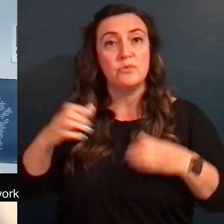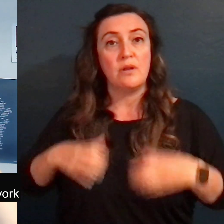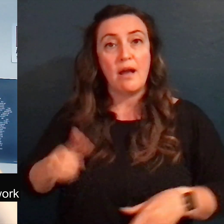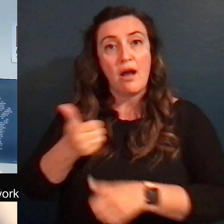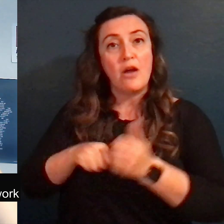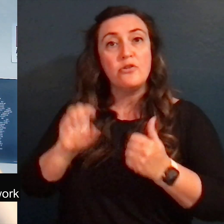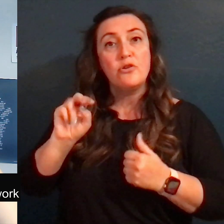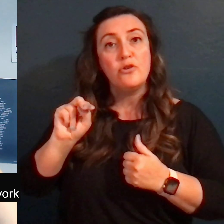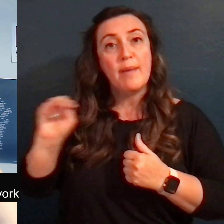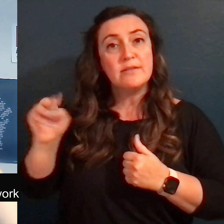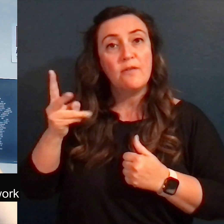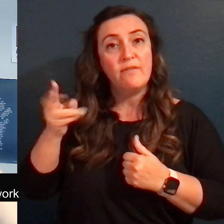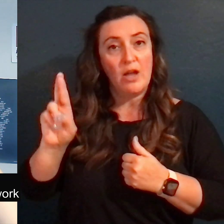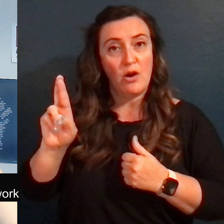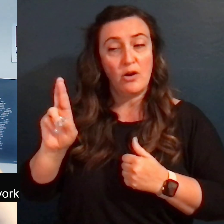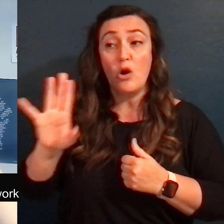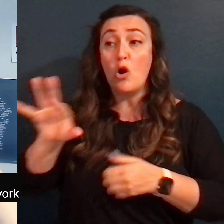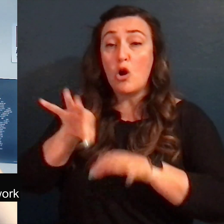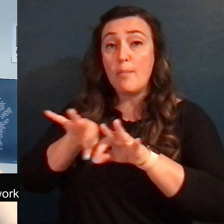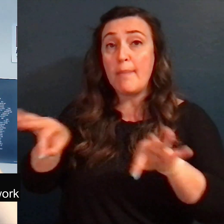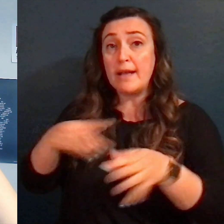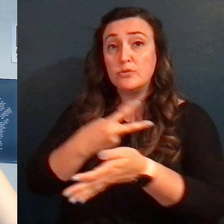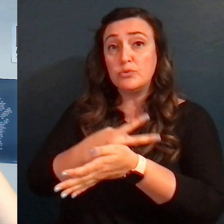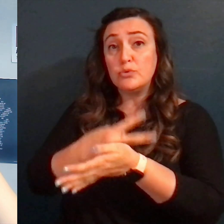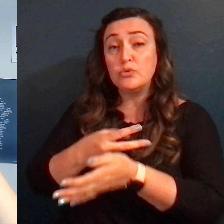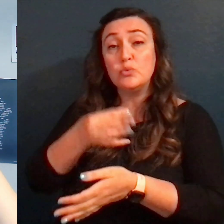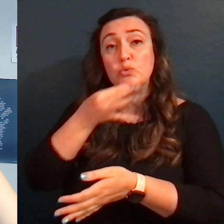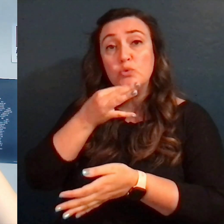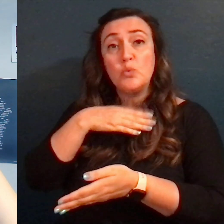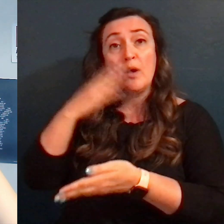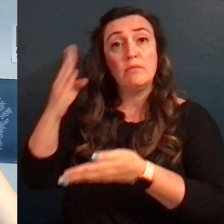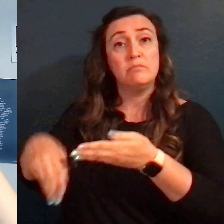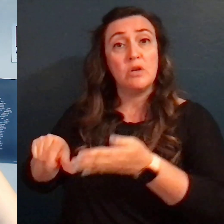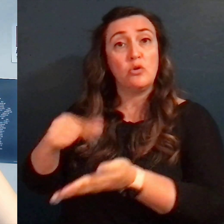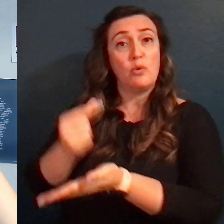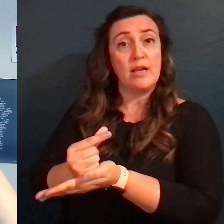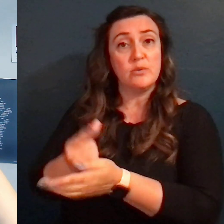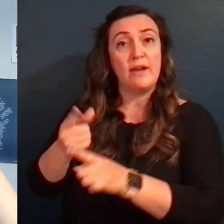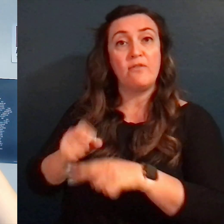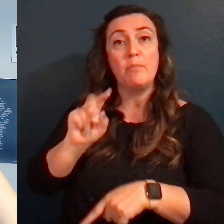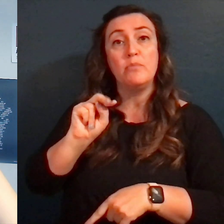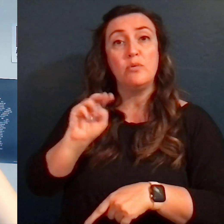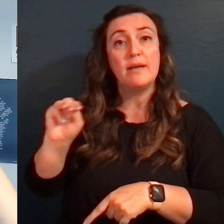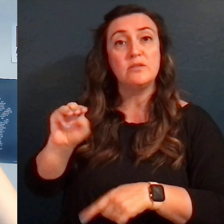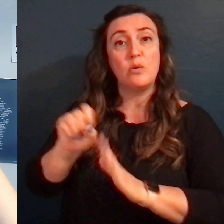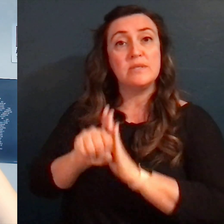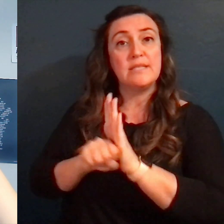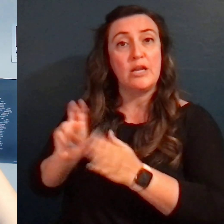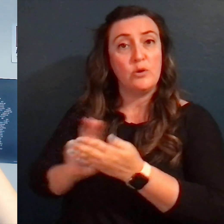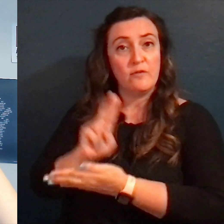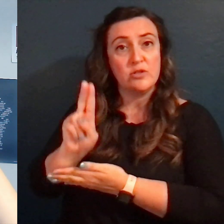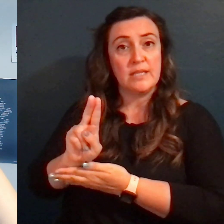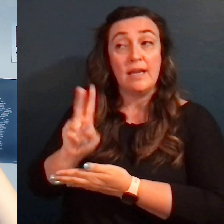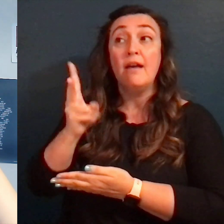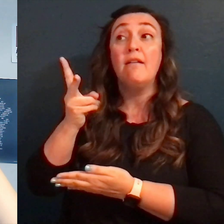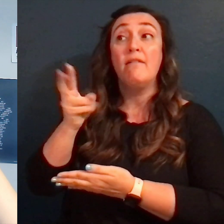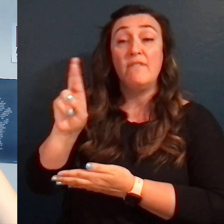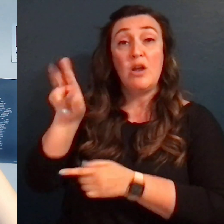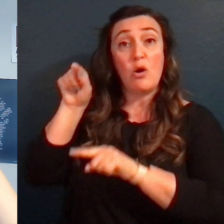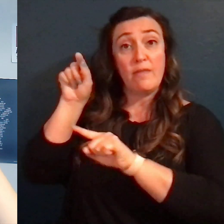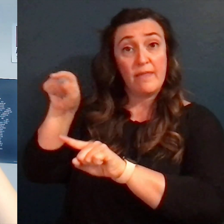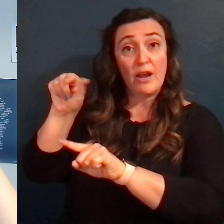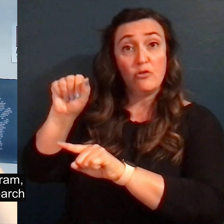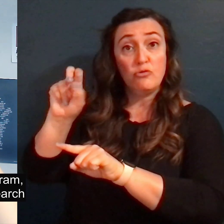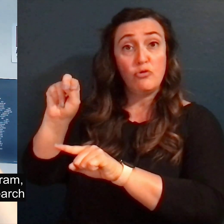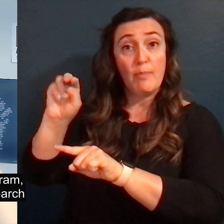She is about to finish a master's degree in social work from New Mexico State University paid for by the New Mexico VR program.